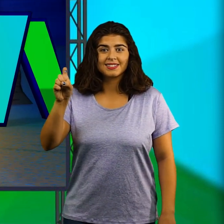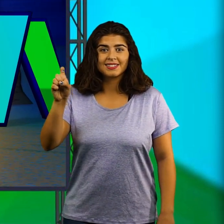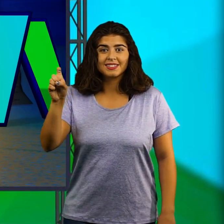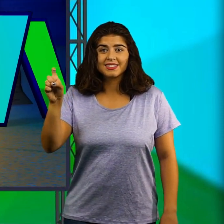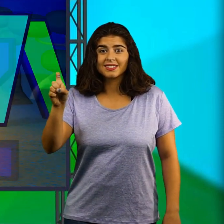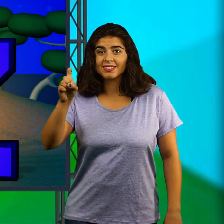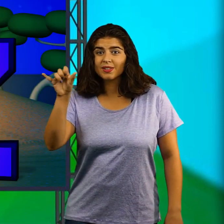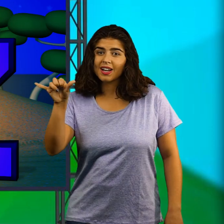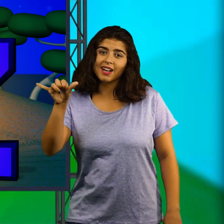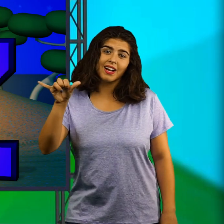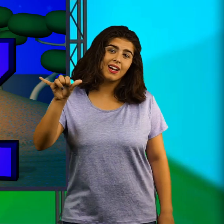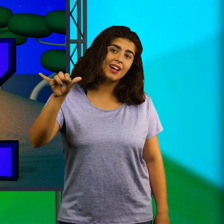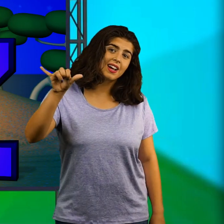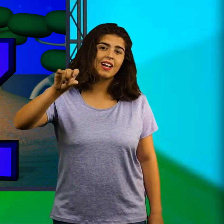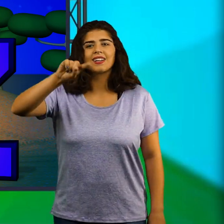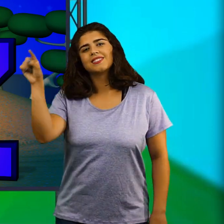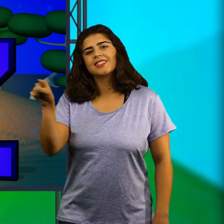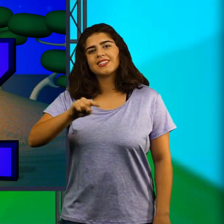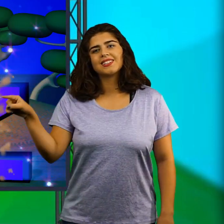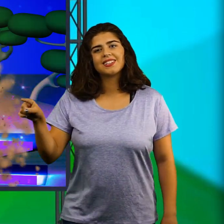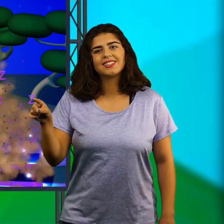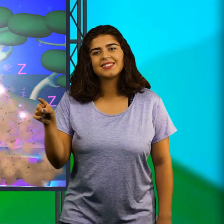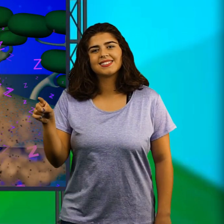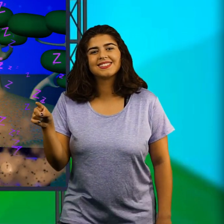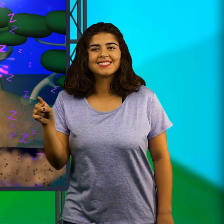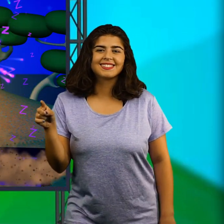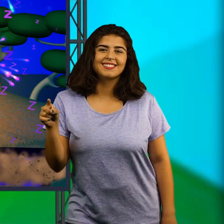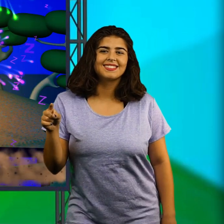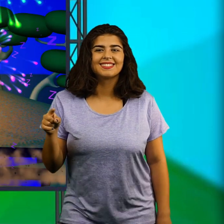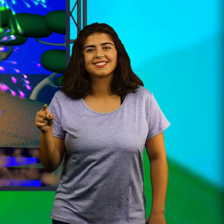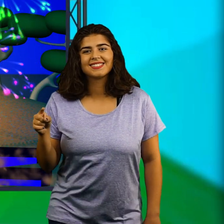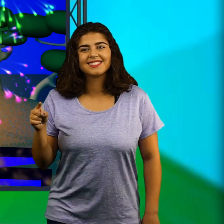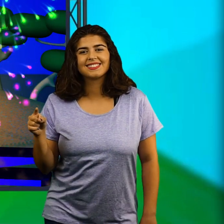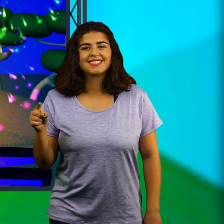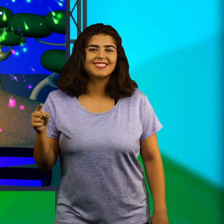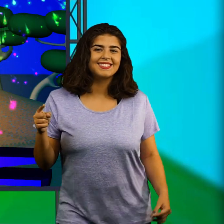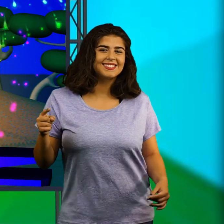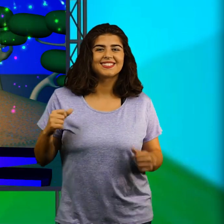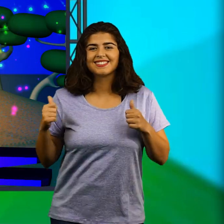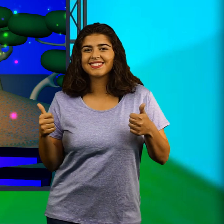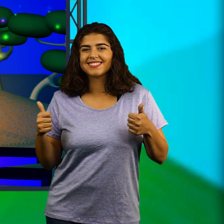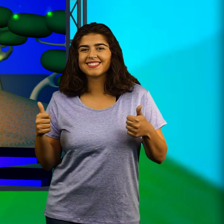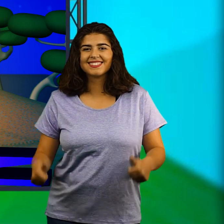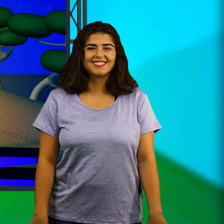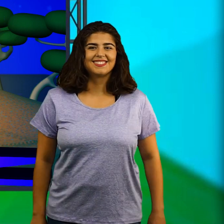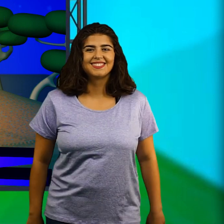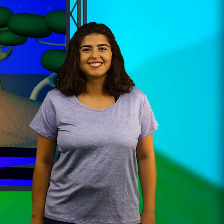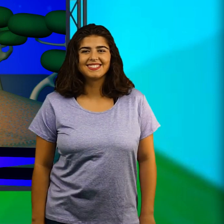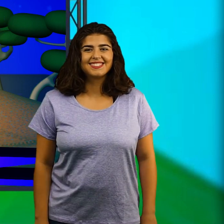Y Z B C F G H I J L M N O Q I L